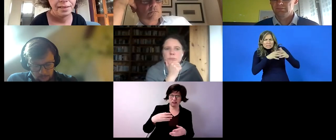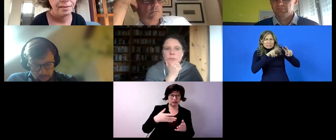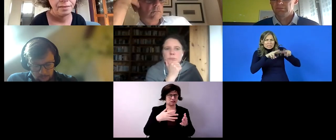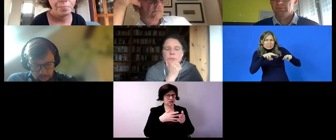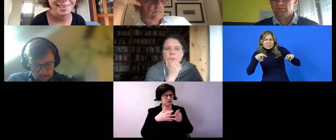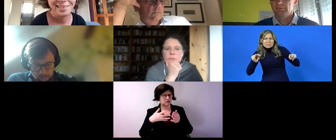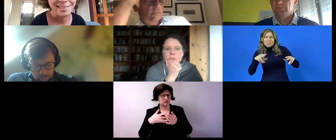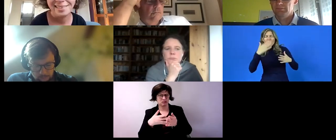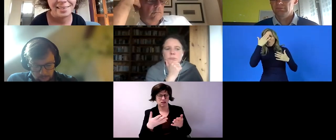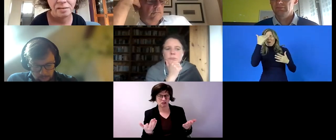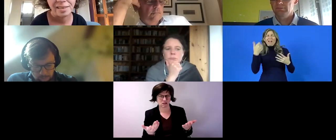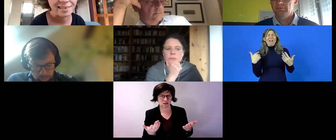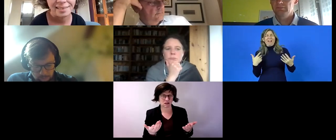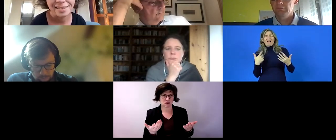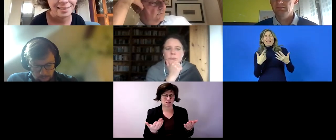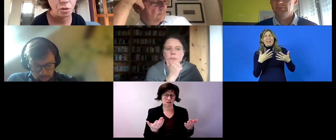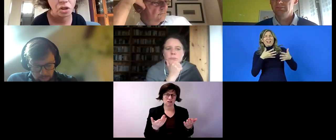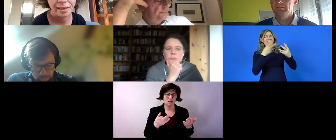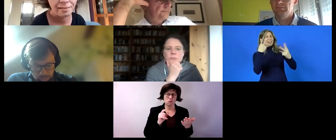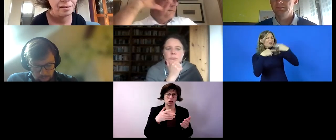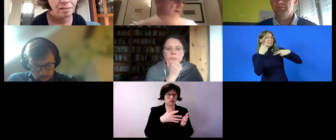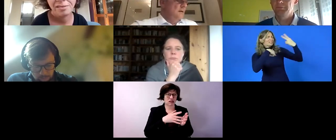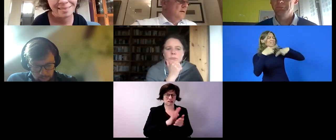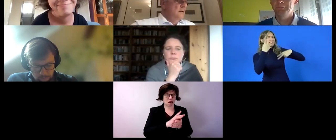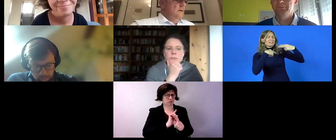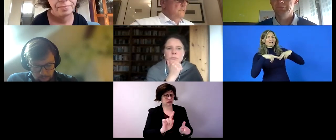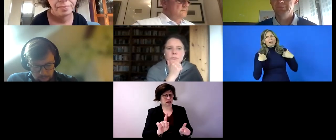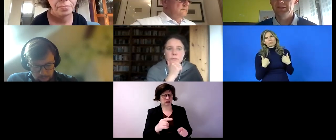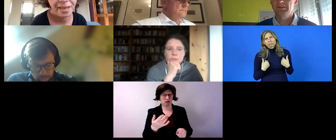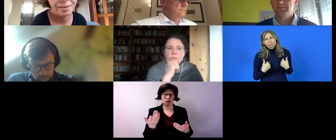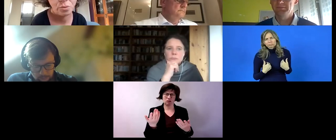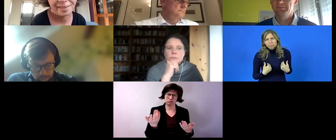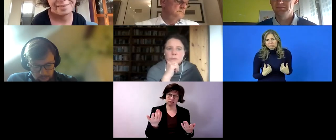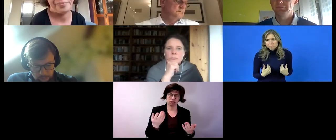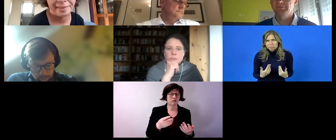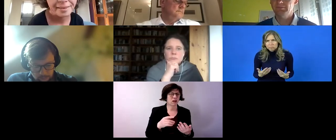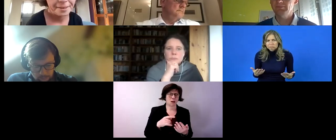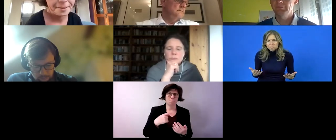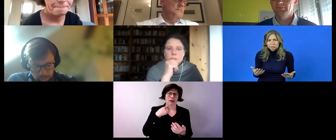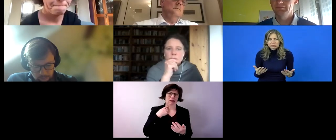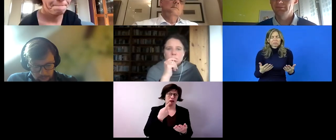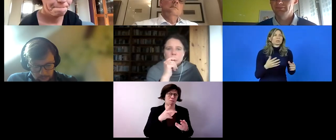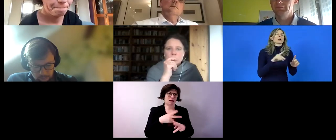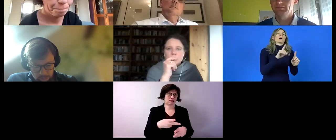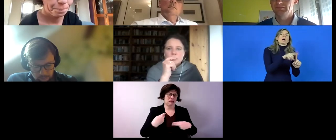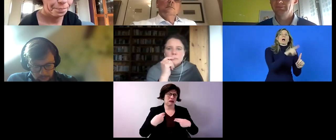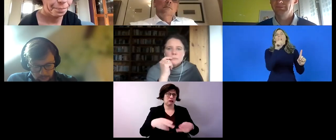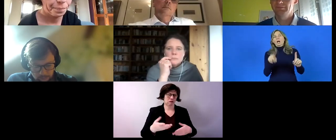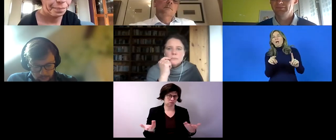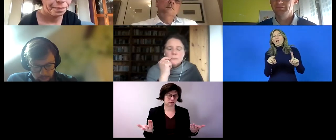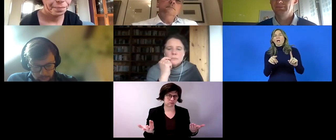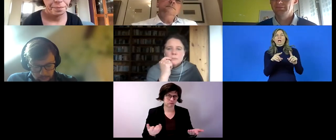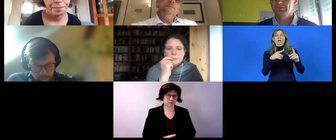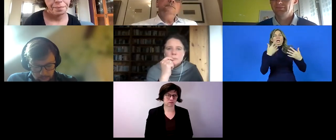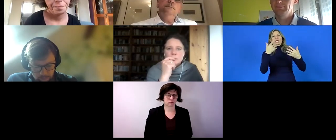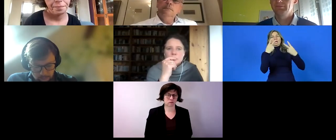and very tough on those disabled people you you have to take another test and you fail and it's just